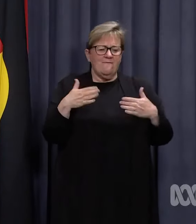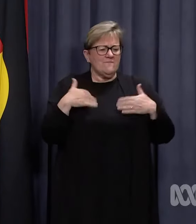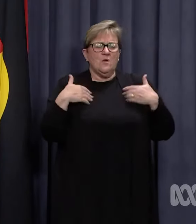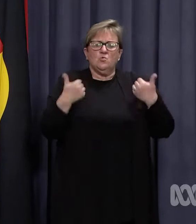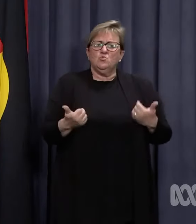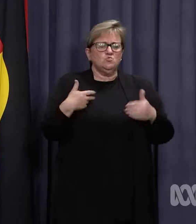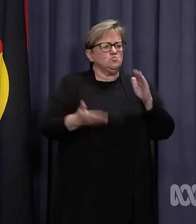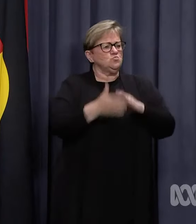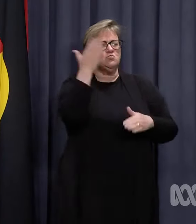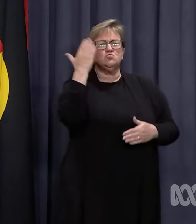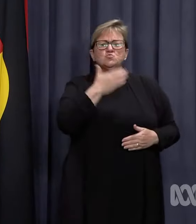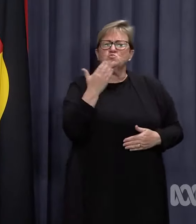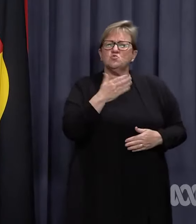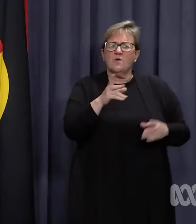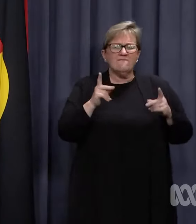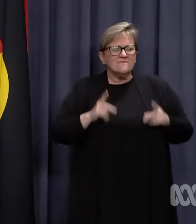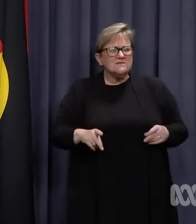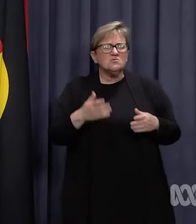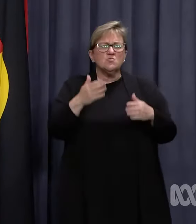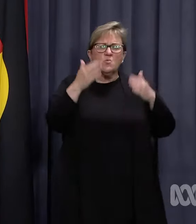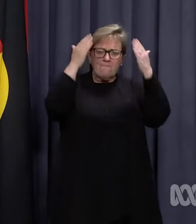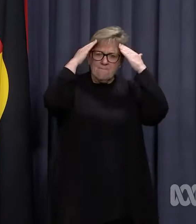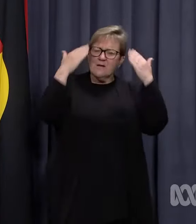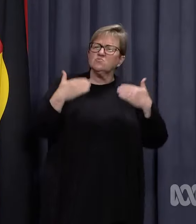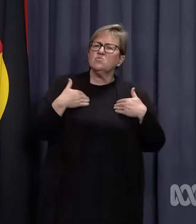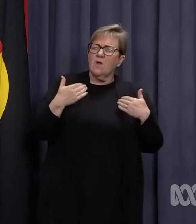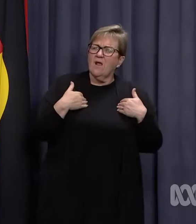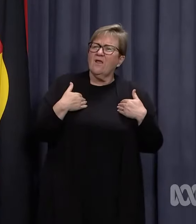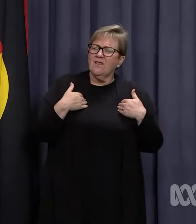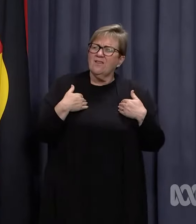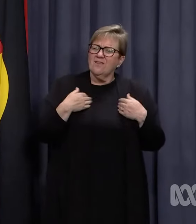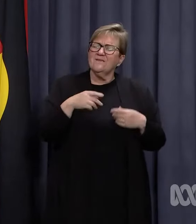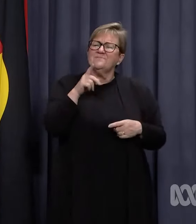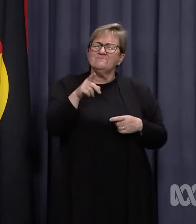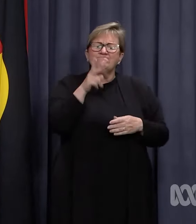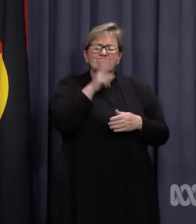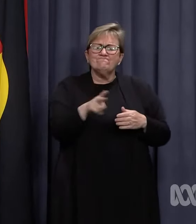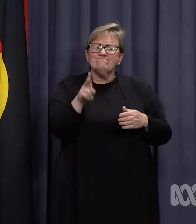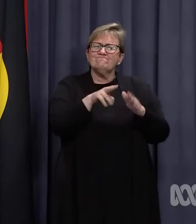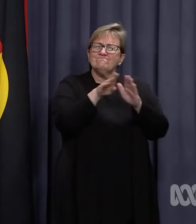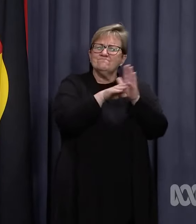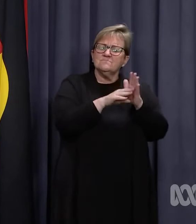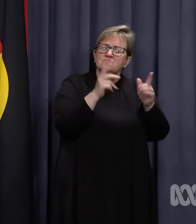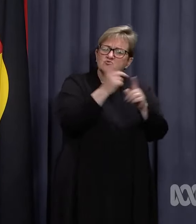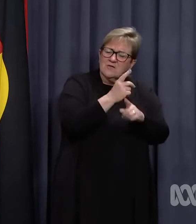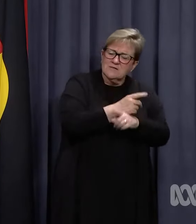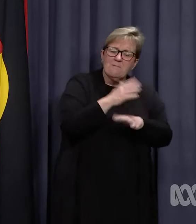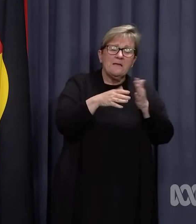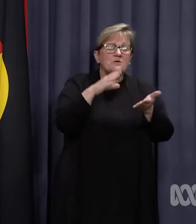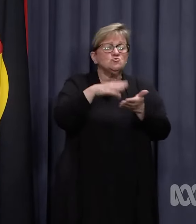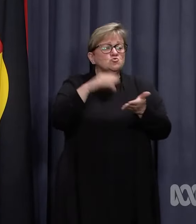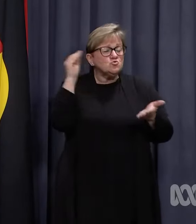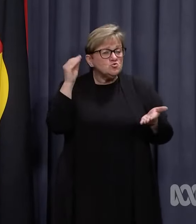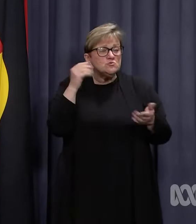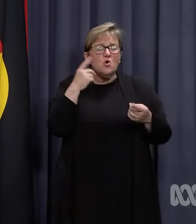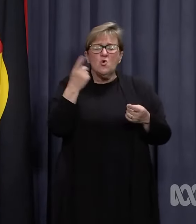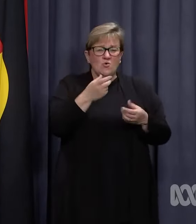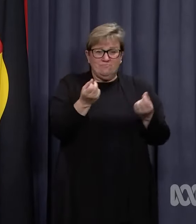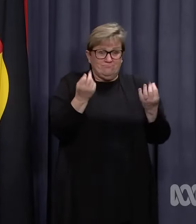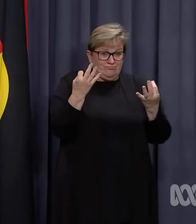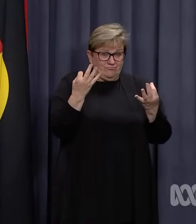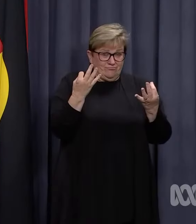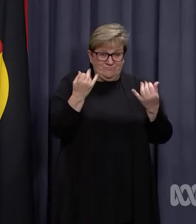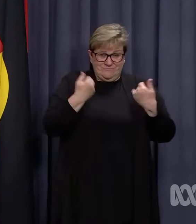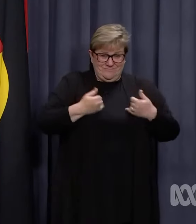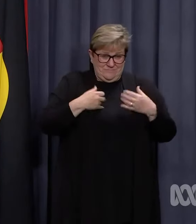well-being, and their physical and mental health. These revised protocols will mean that students who are showing no